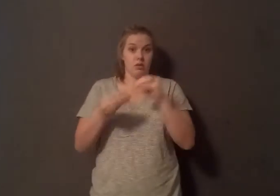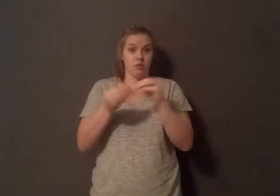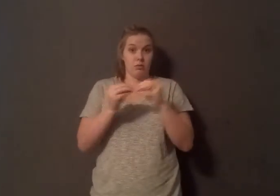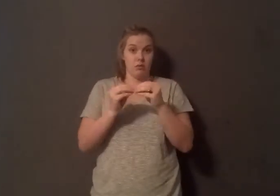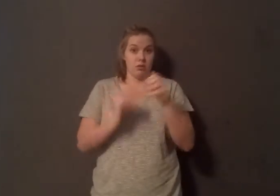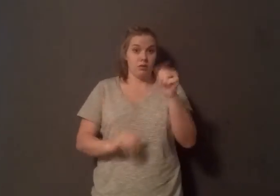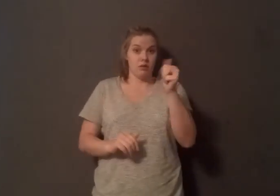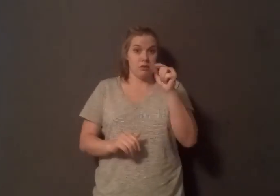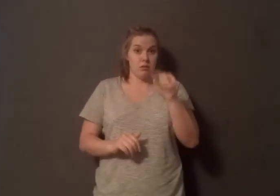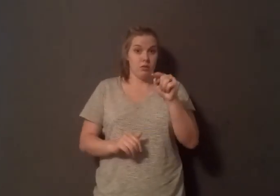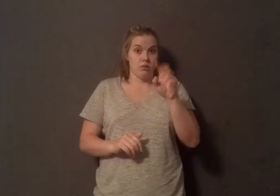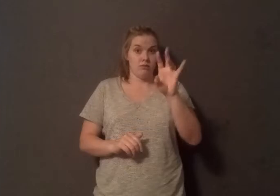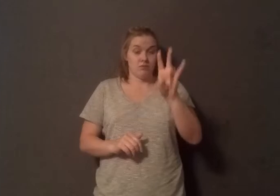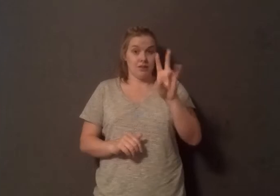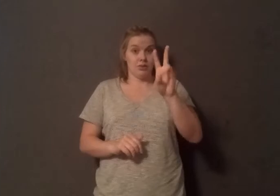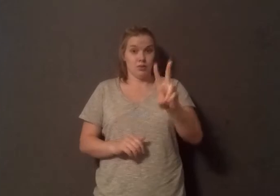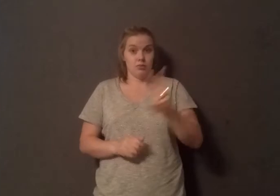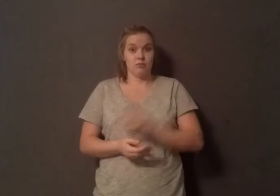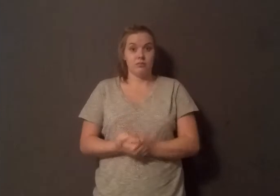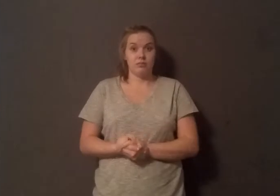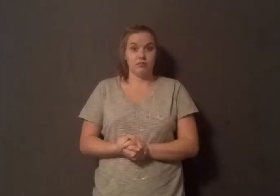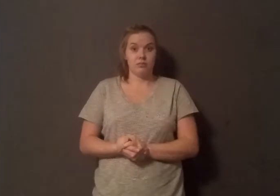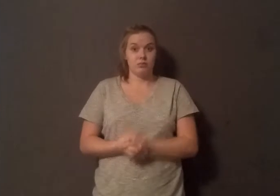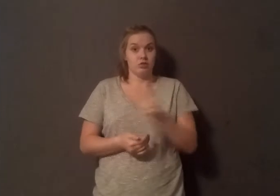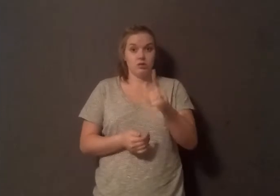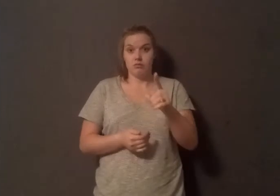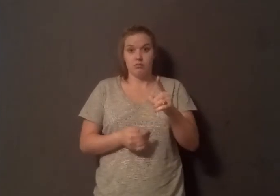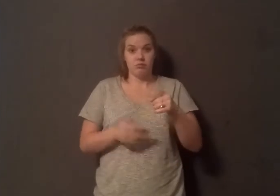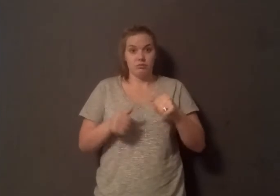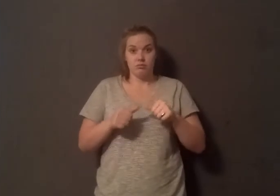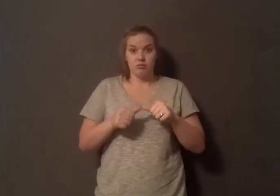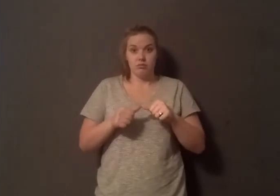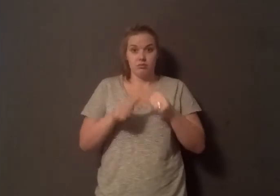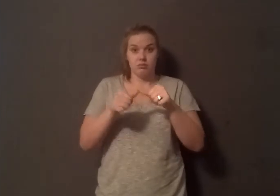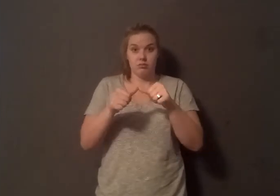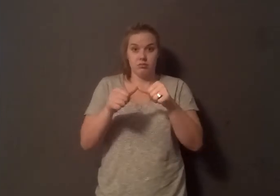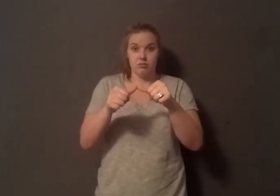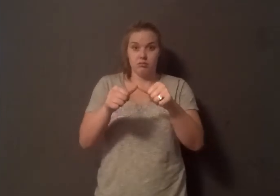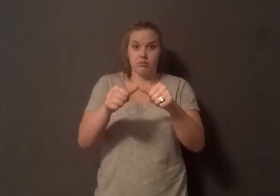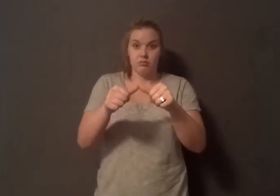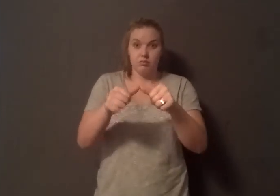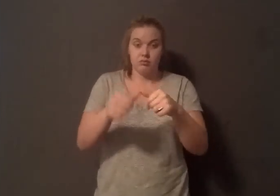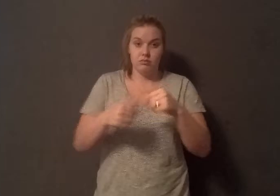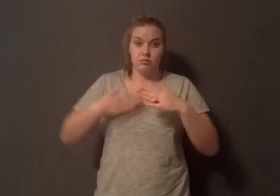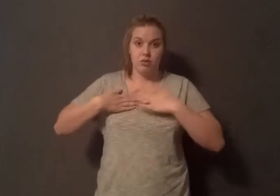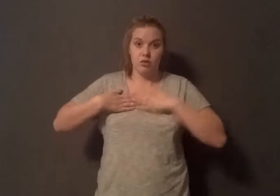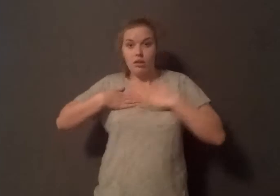mean? That means I am on the road for a heart attack, and she said probably within the next 30 days. 30 days? 30